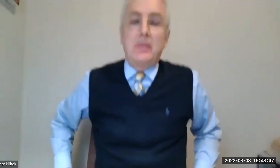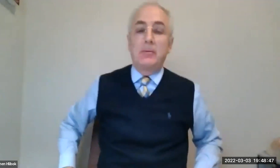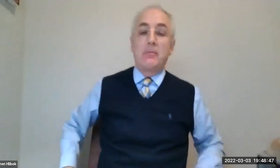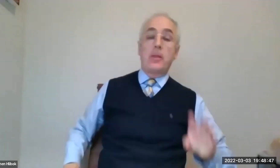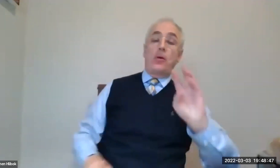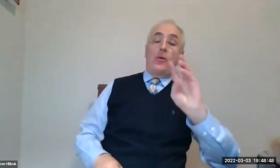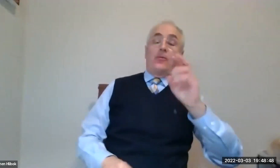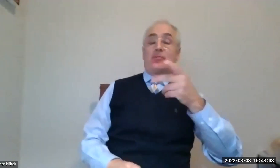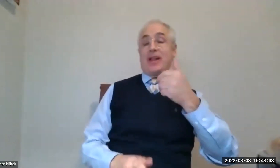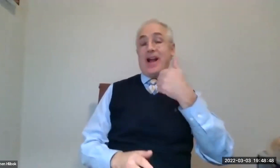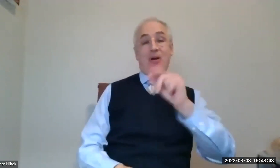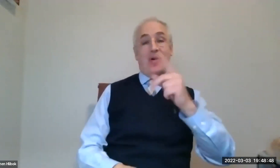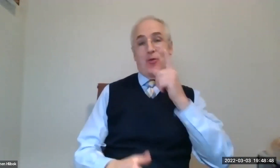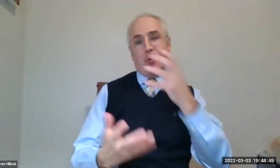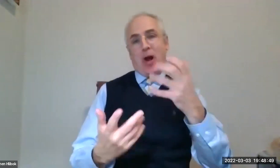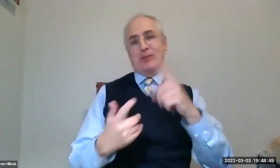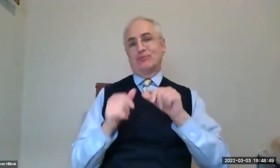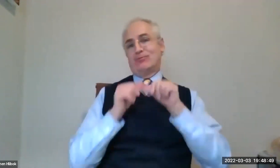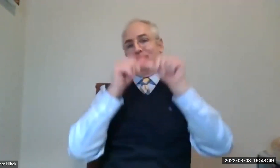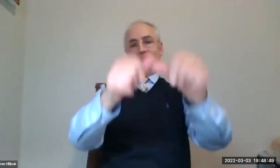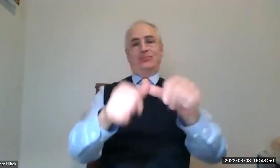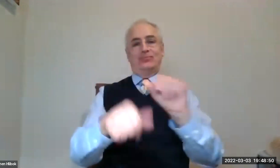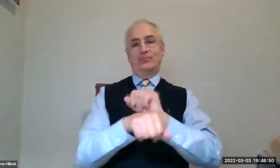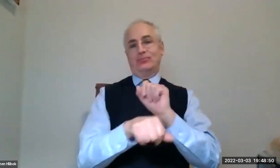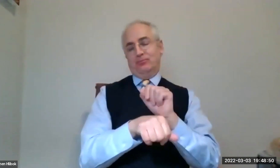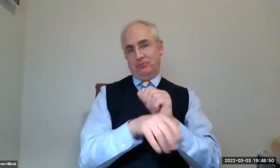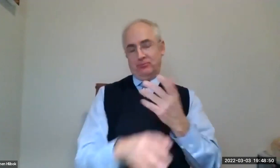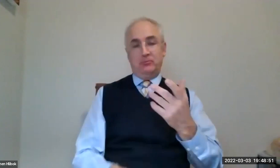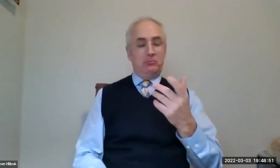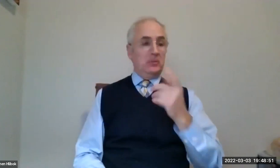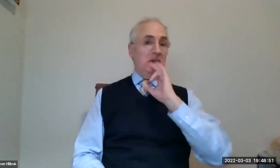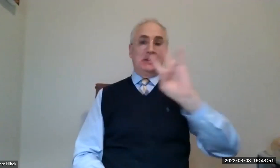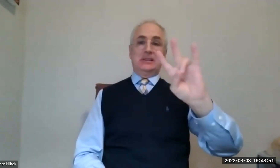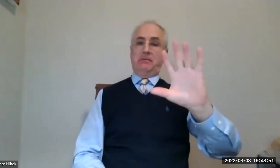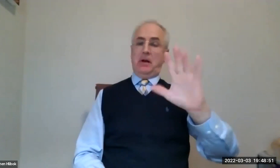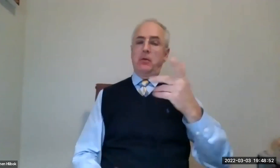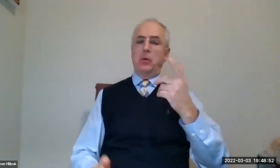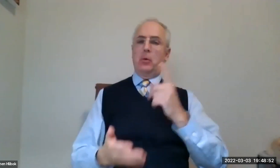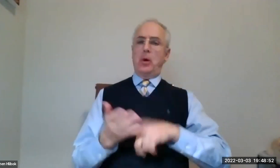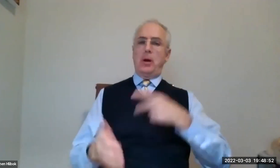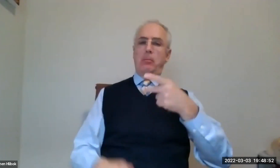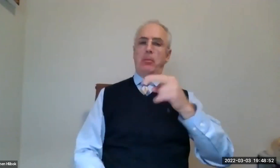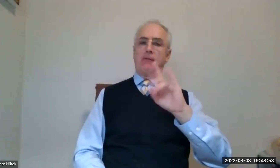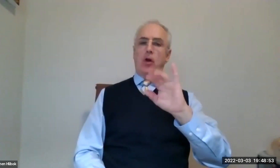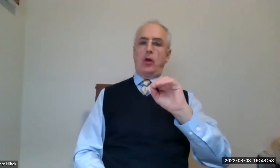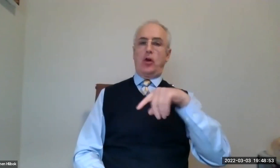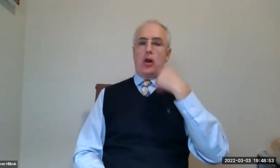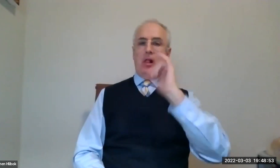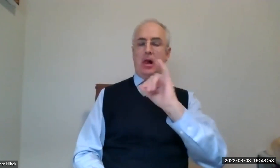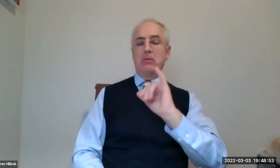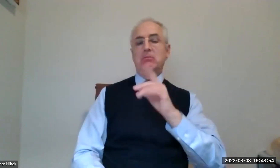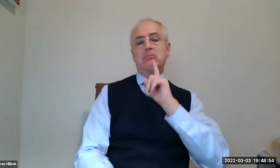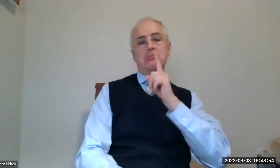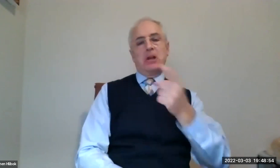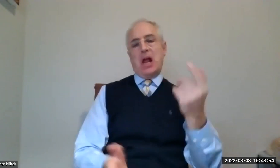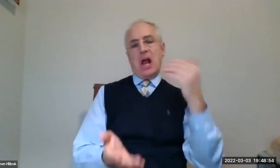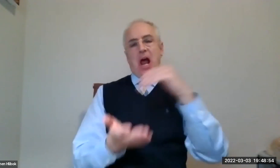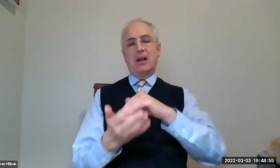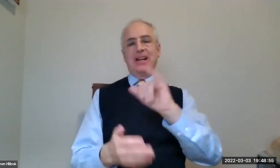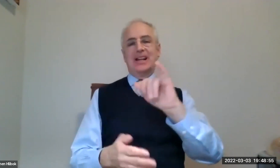Okay. So I know many people who want to continue working even to 75. And